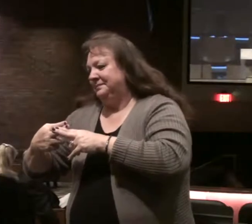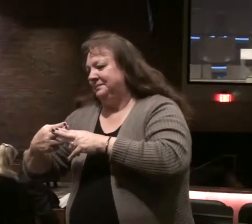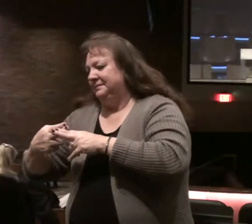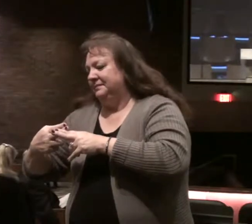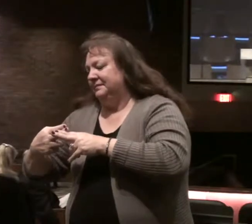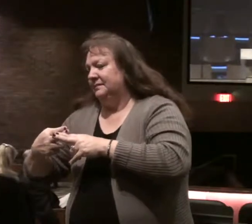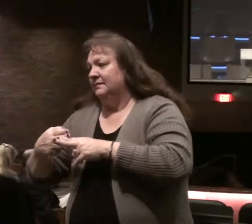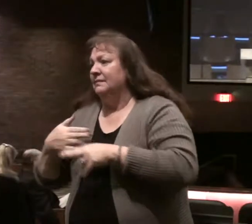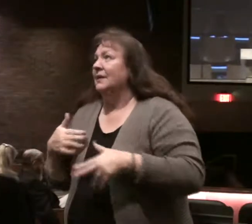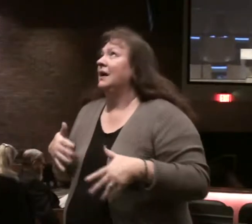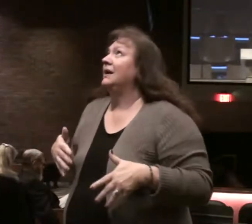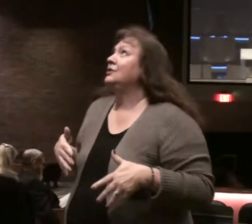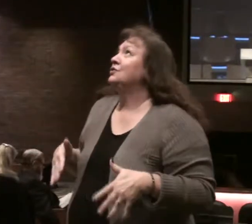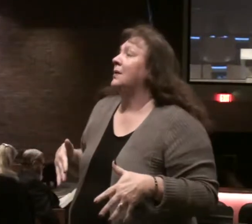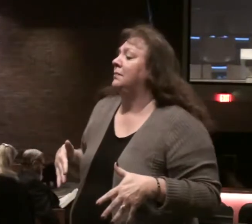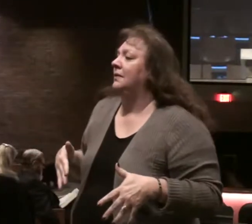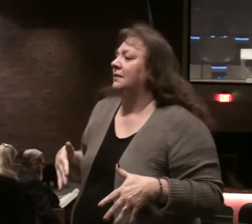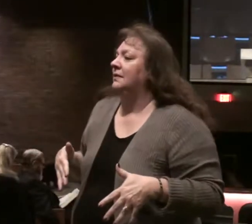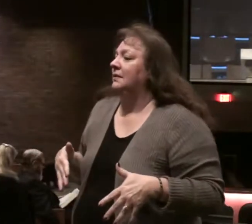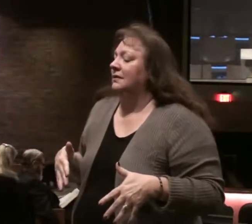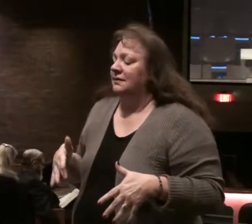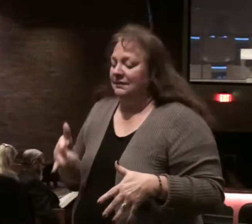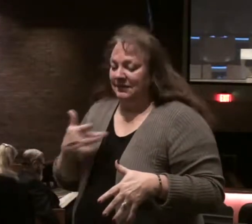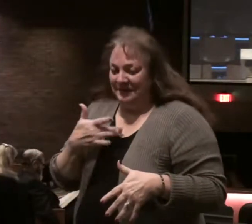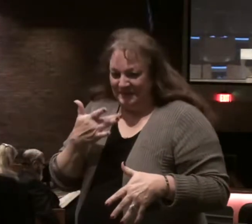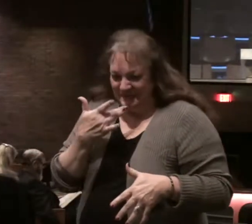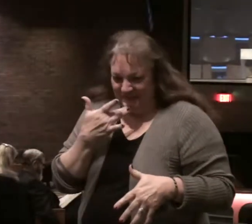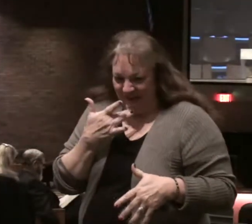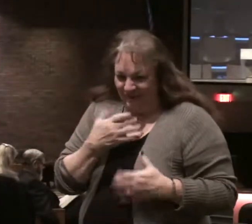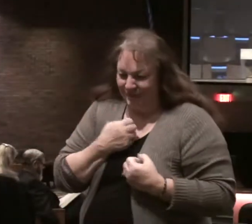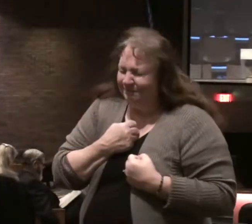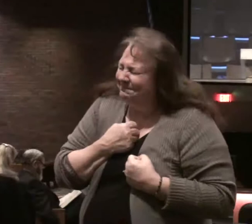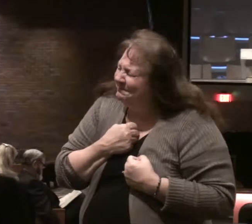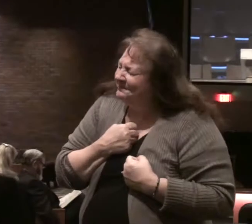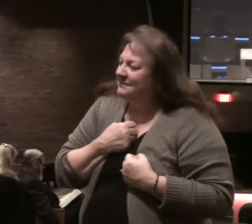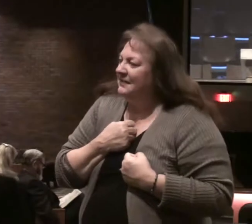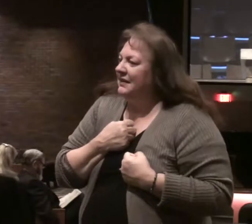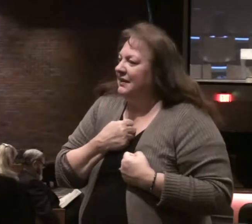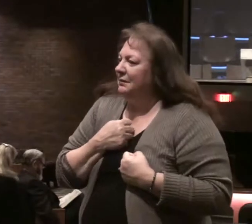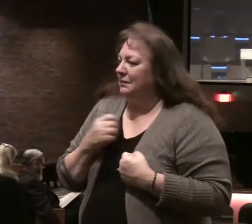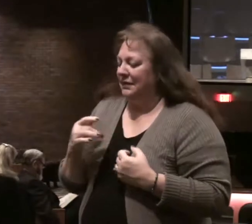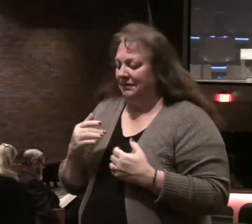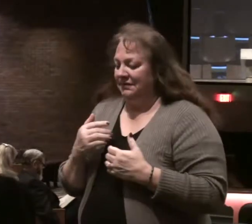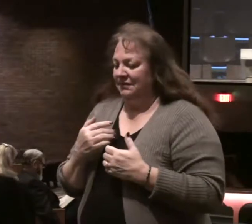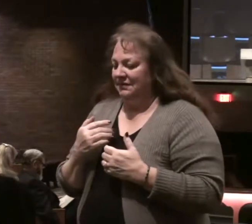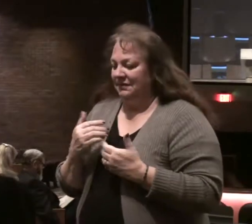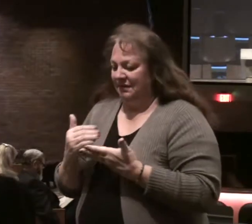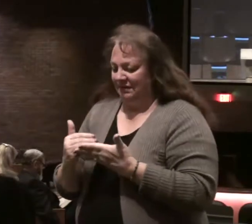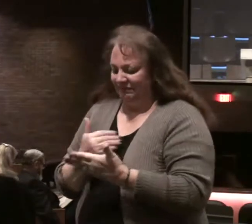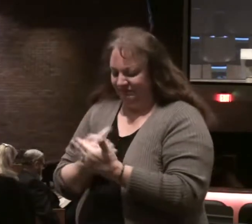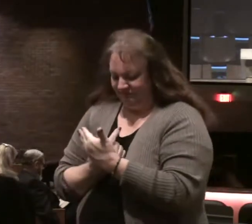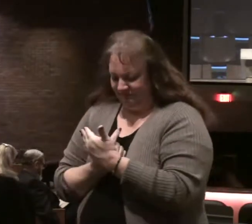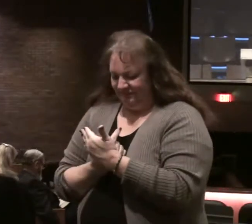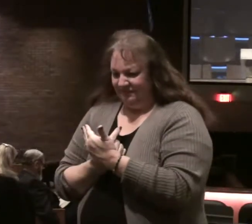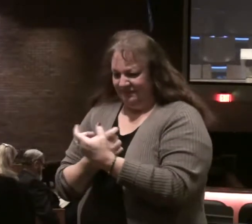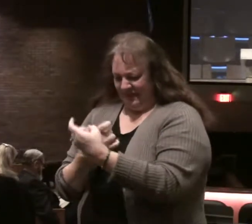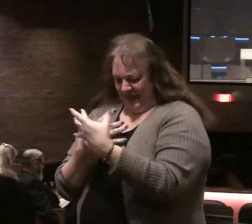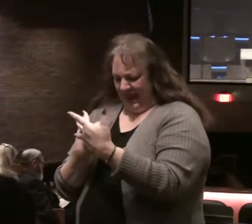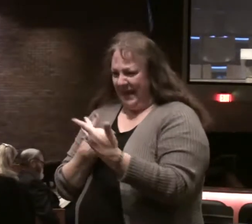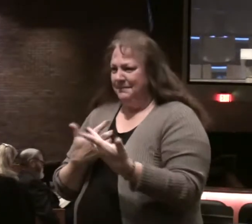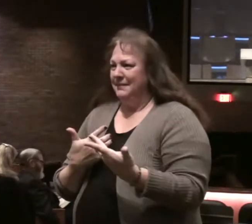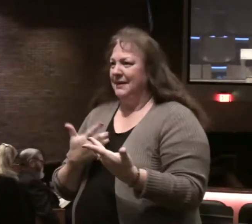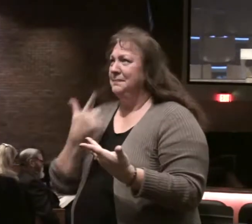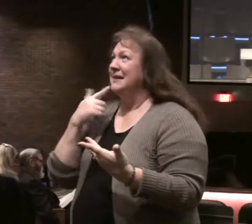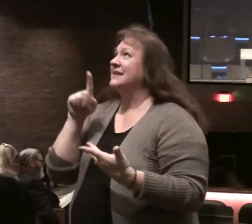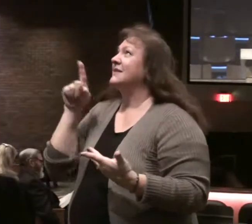So while trembling in God's word will be the place of favor, it is also going to be a place of being hated for the Lord's